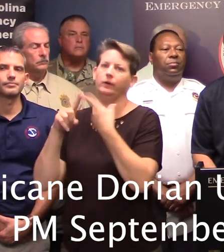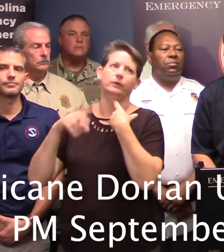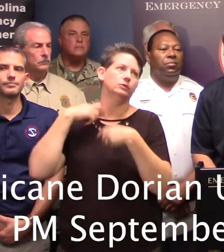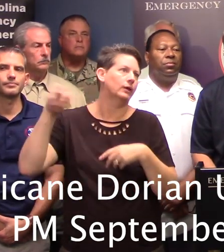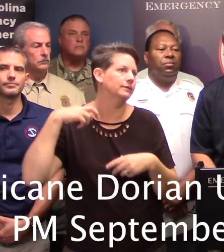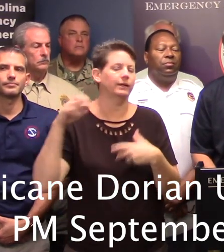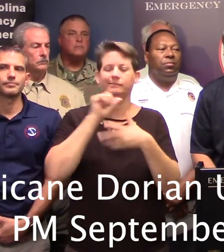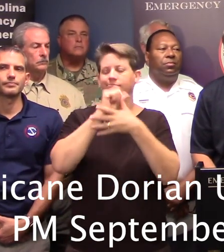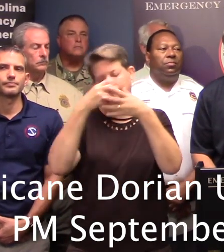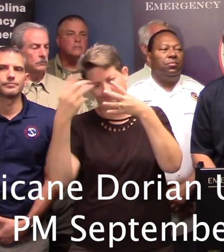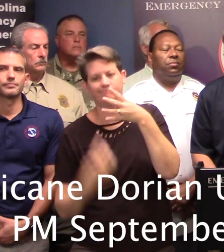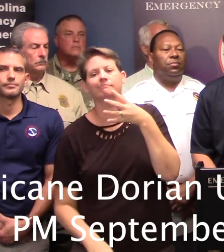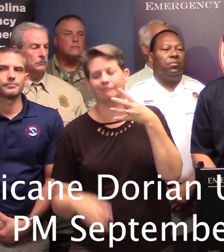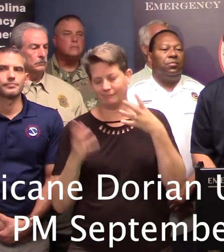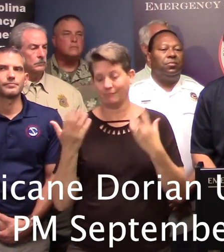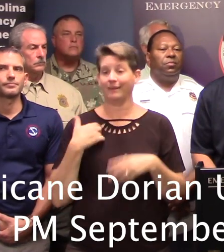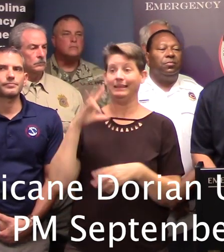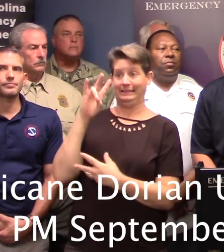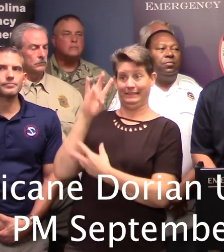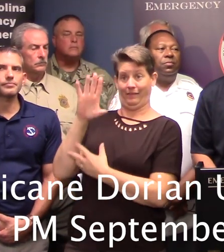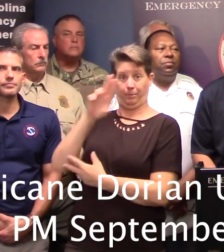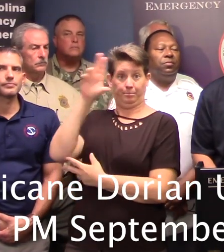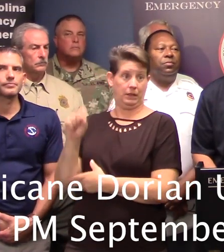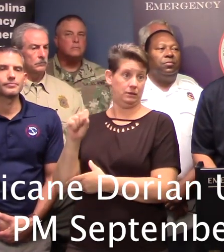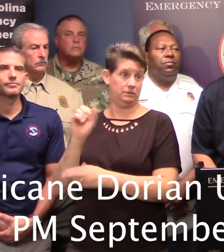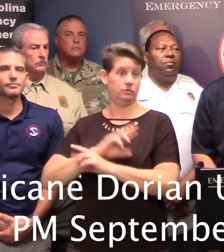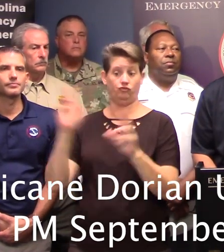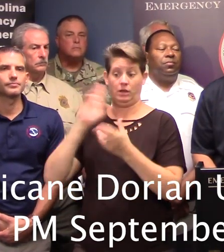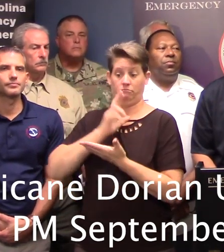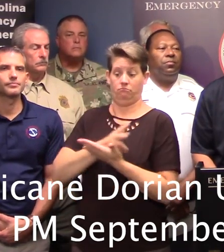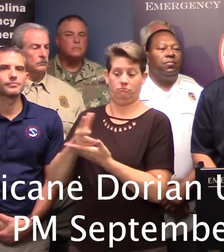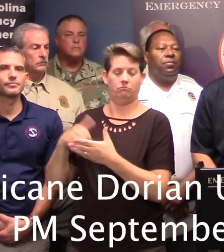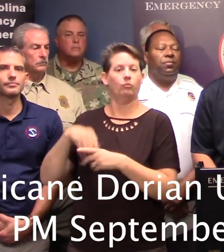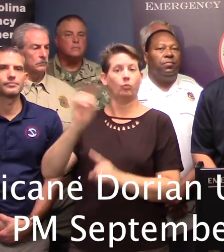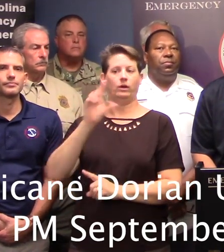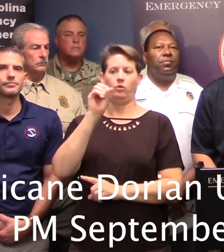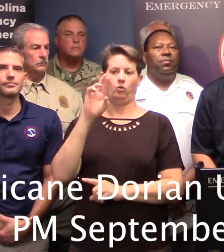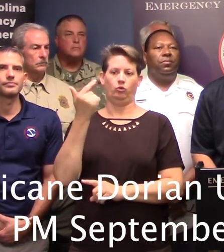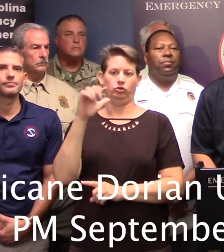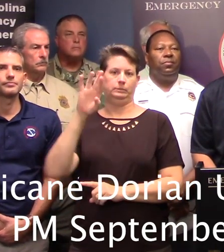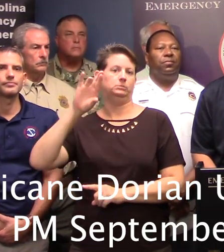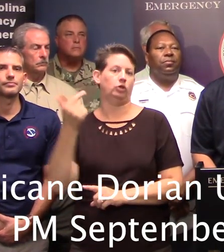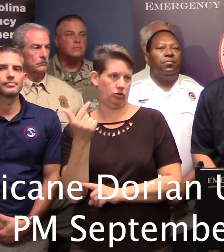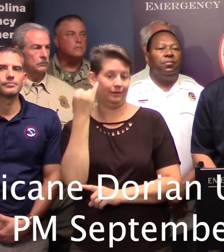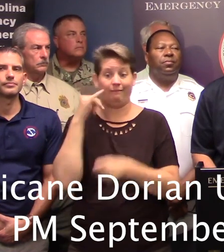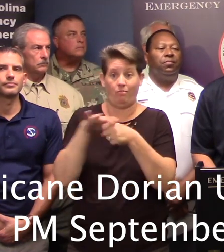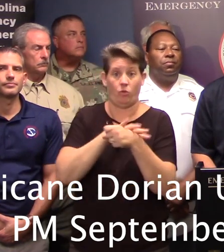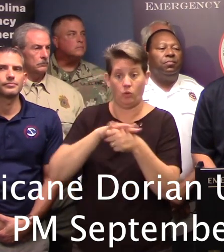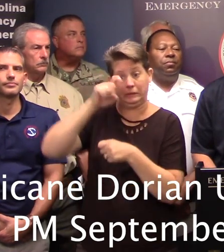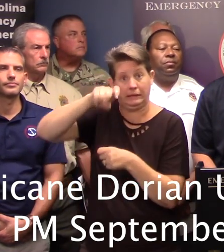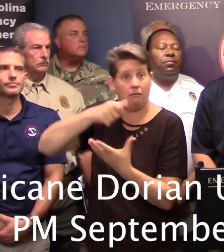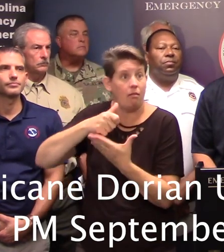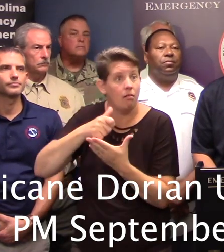transportation. We've got 75 buses that have been staged in Orangeburg in the event that the local authorities